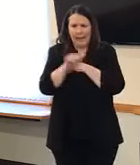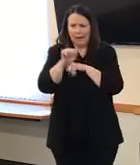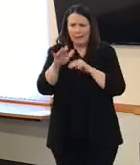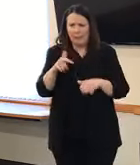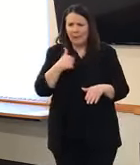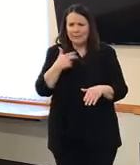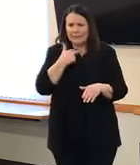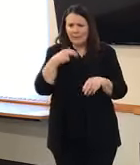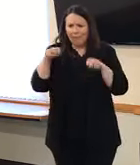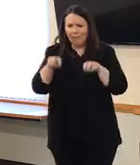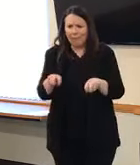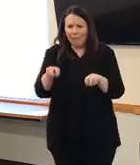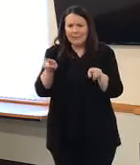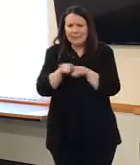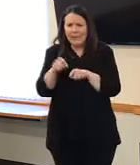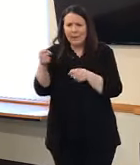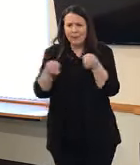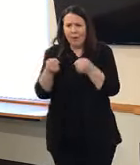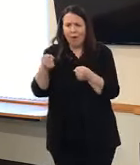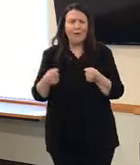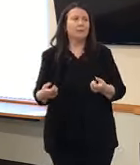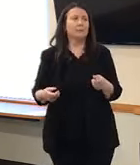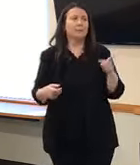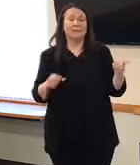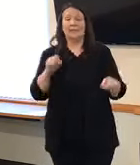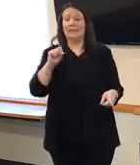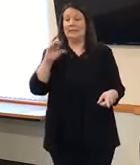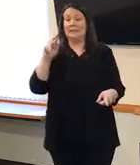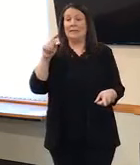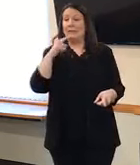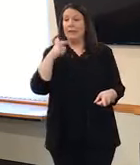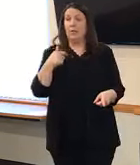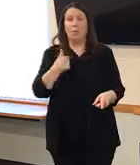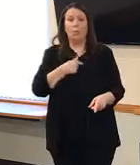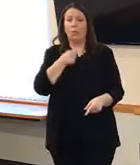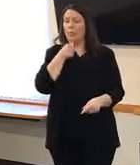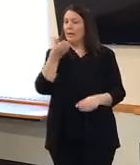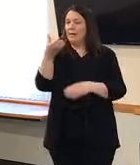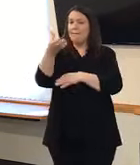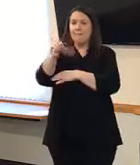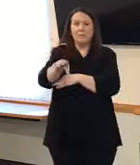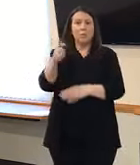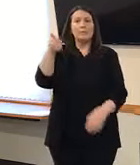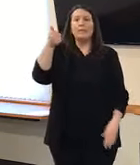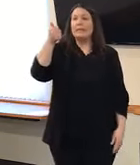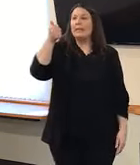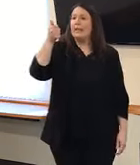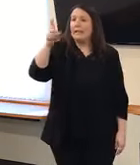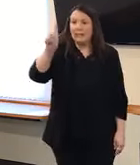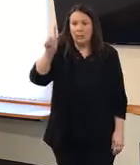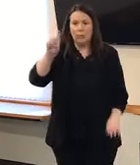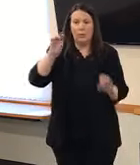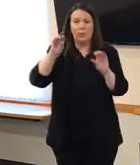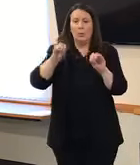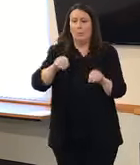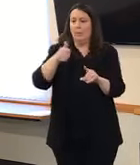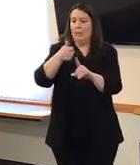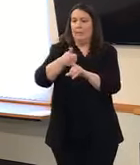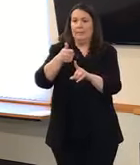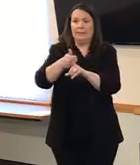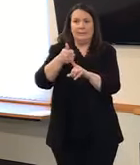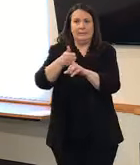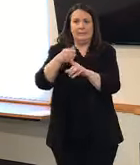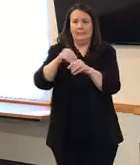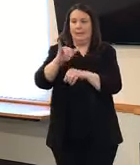So I first, I would say that we're not forcing any Peoria County team member to put themselves in an uncomfortable position